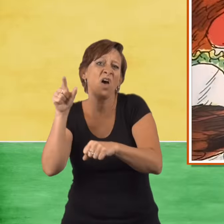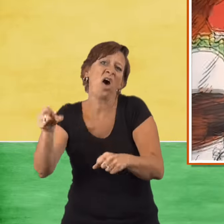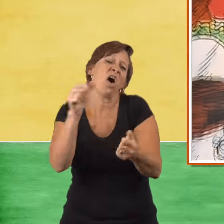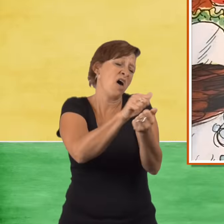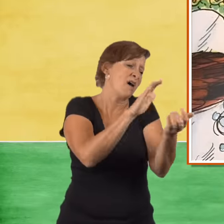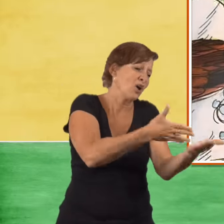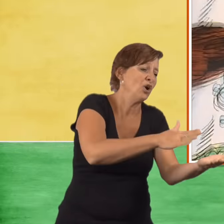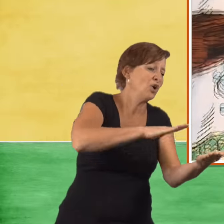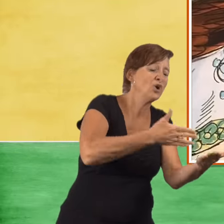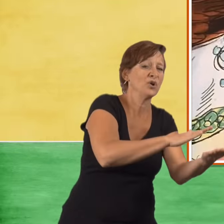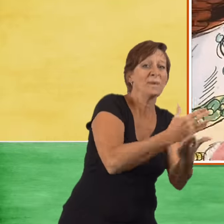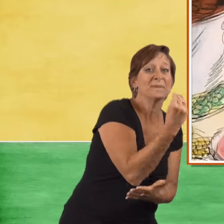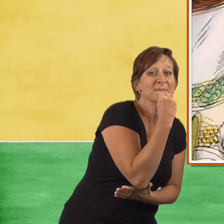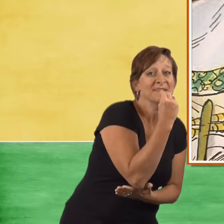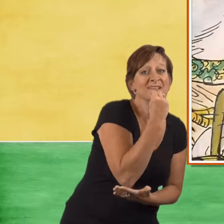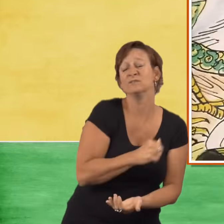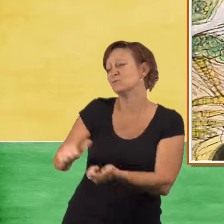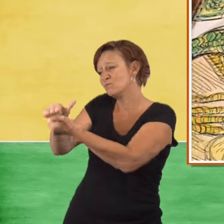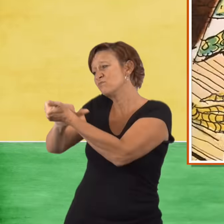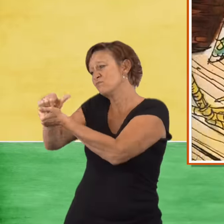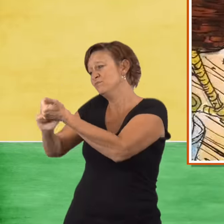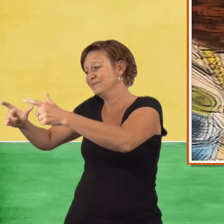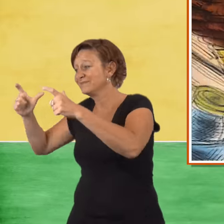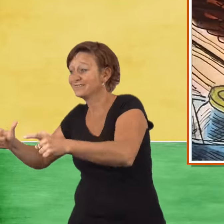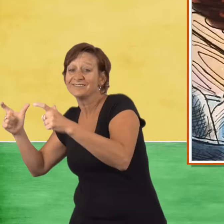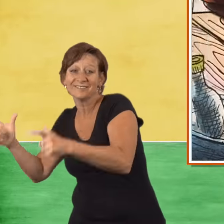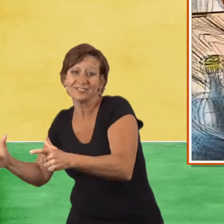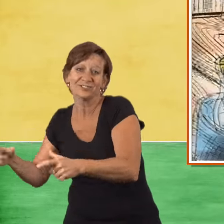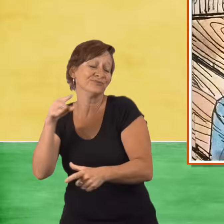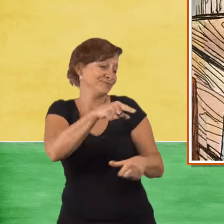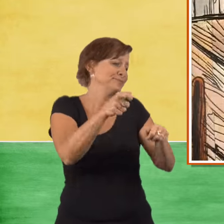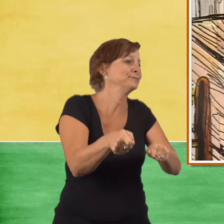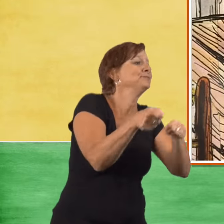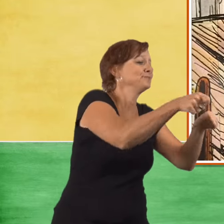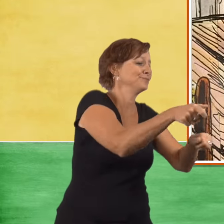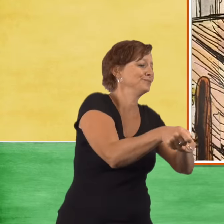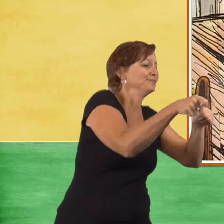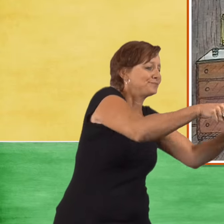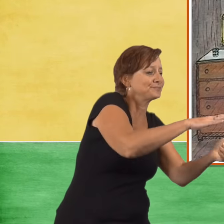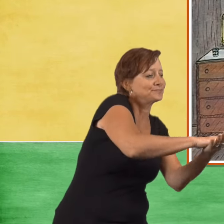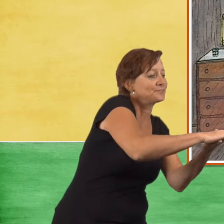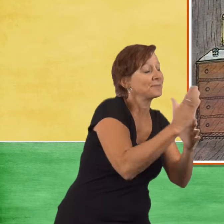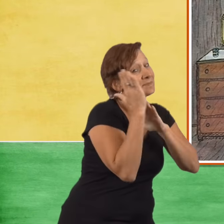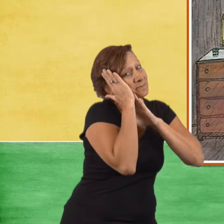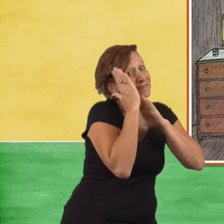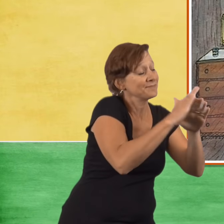She cooked the meals and washed the dishes and made the beds.